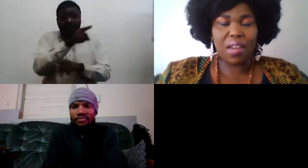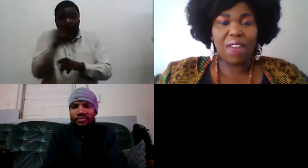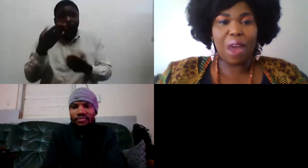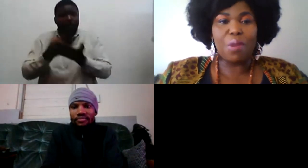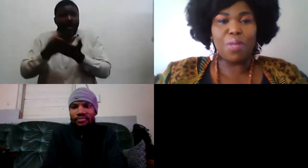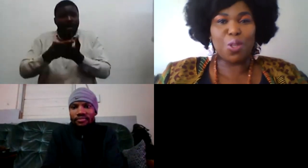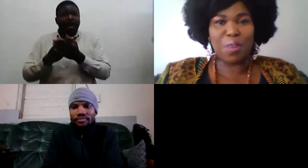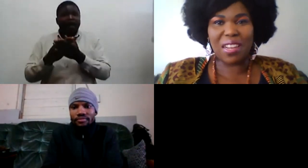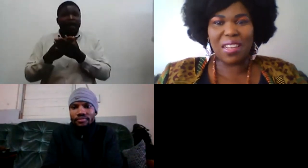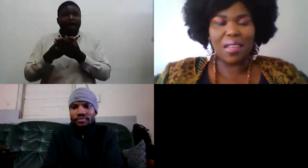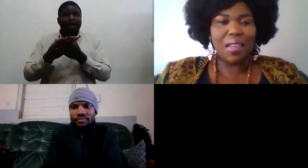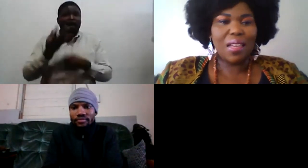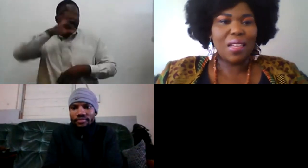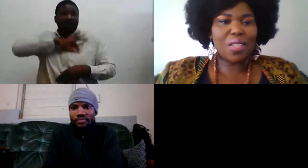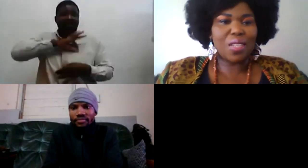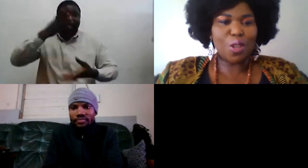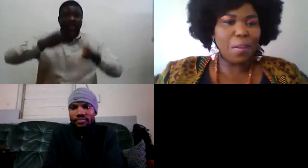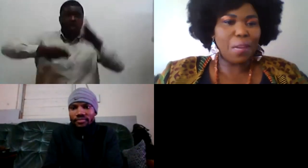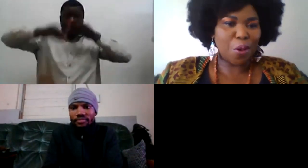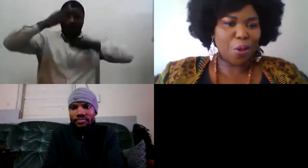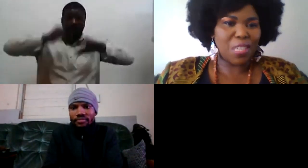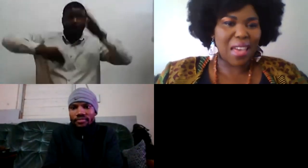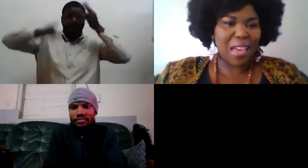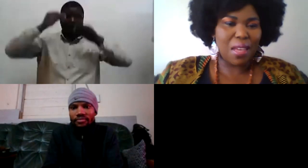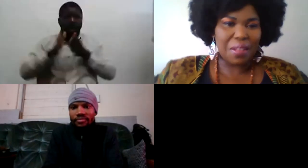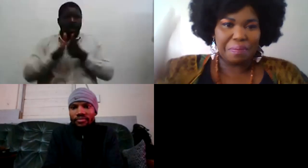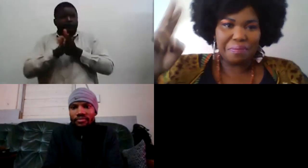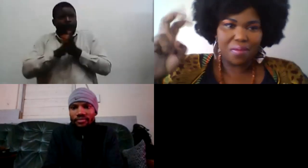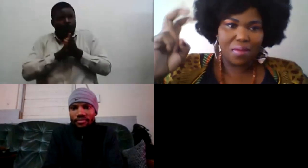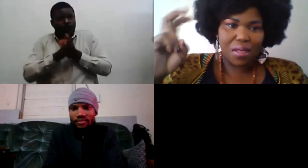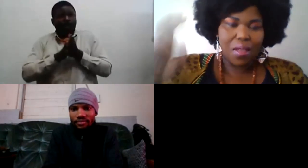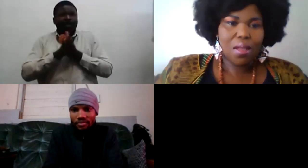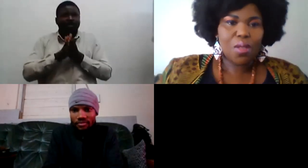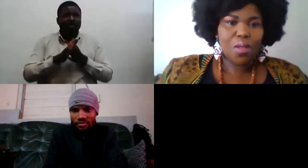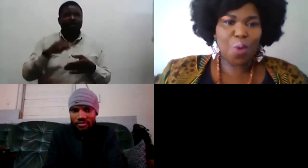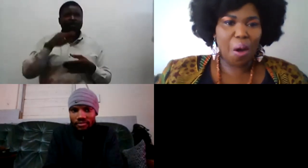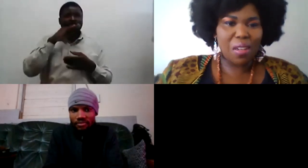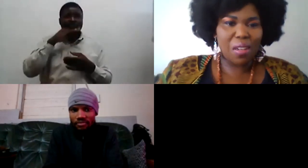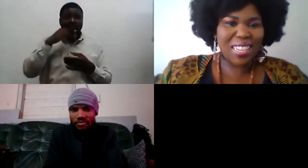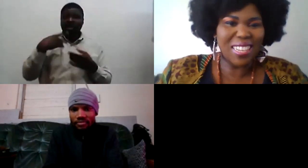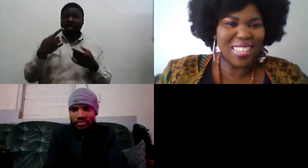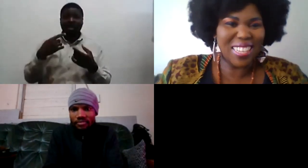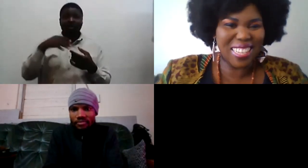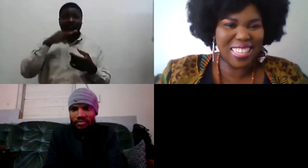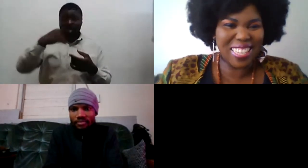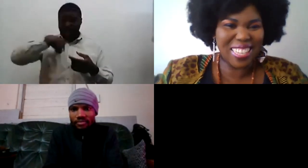coach whatever i will be doing it's not only because i am a so-called